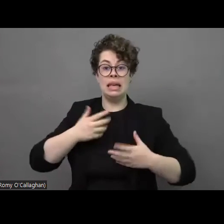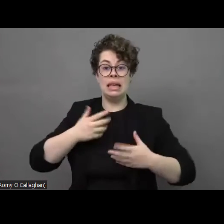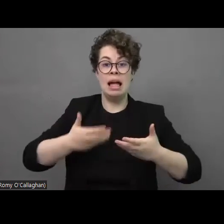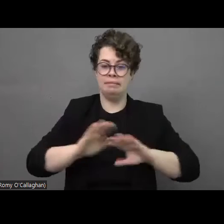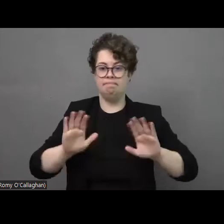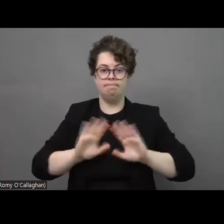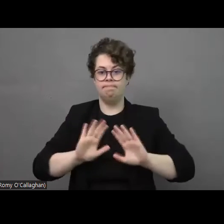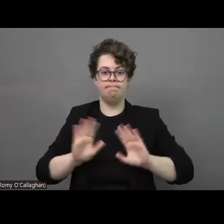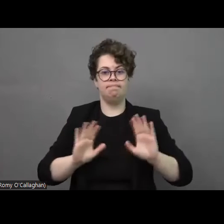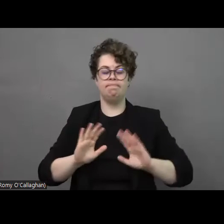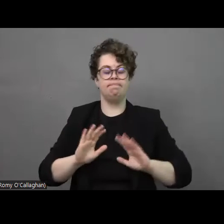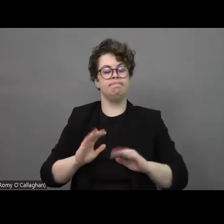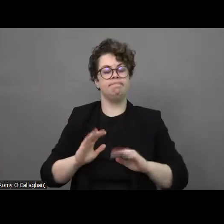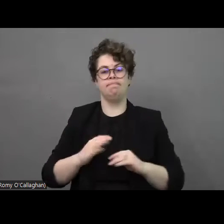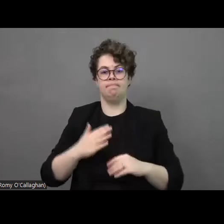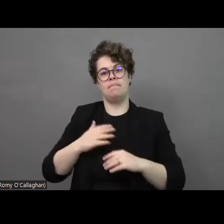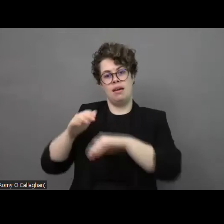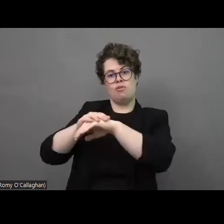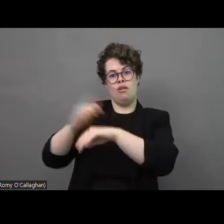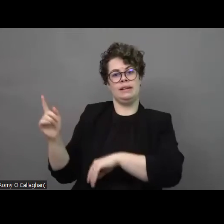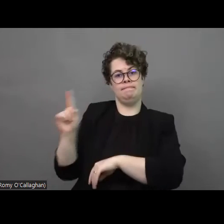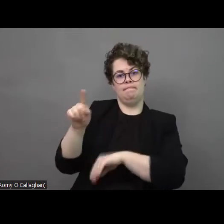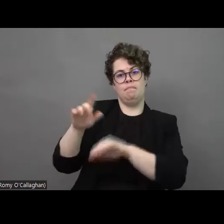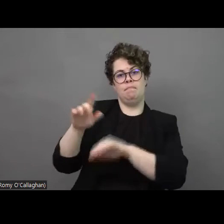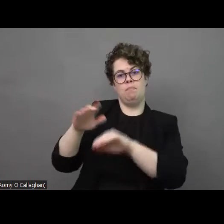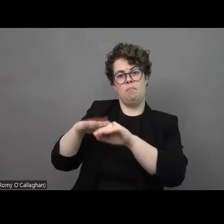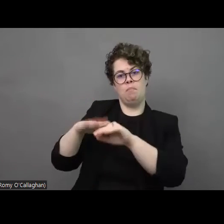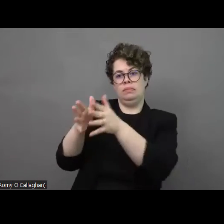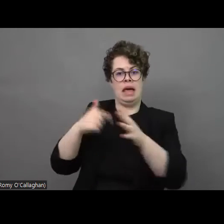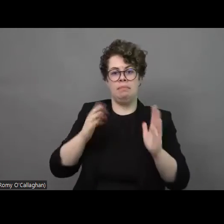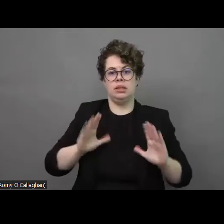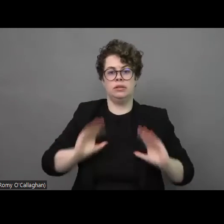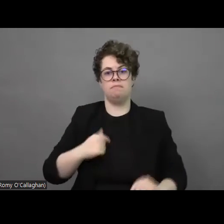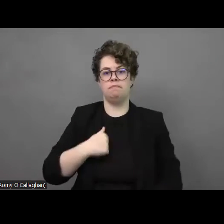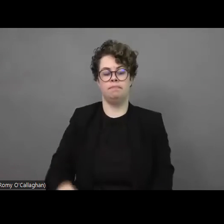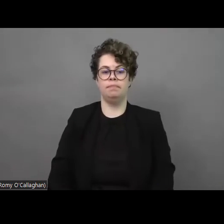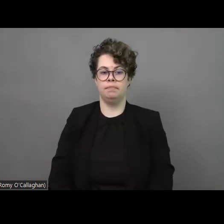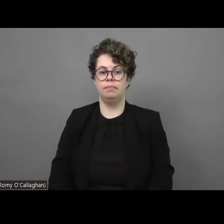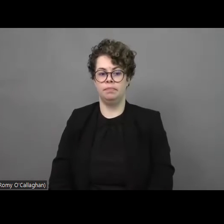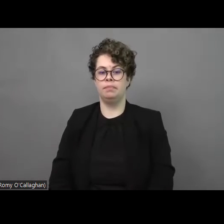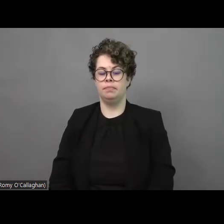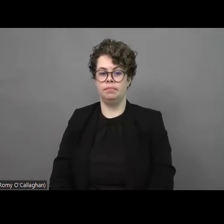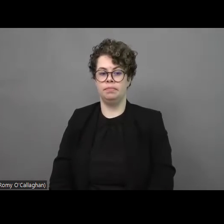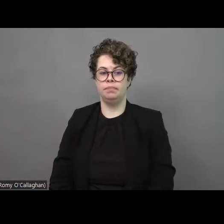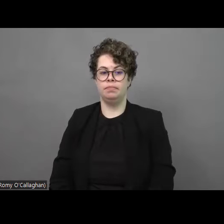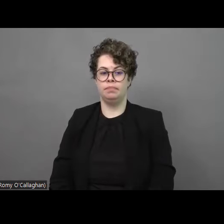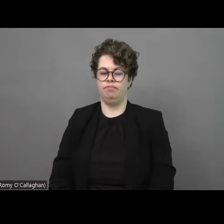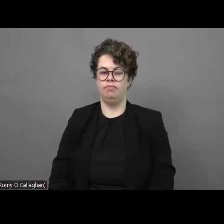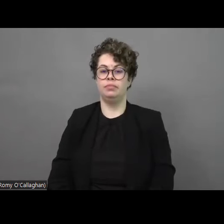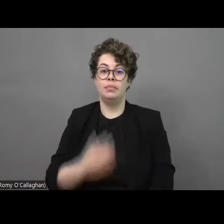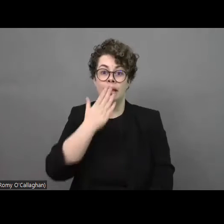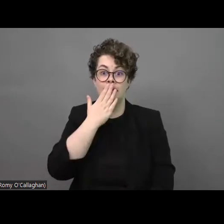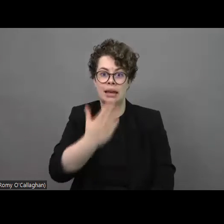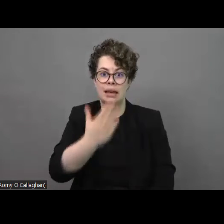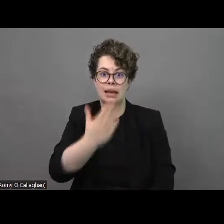Kravchenko is a member of our organization and she would be capable of giving you more detailed information. But once again,